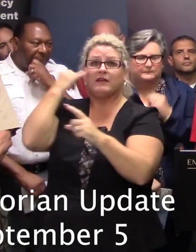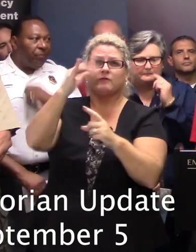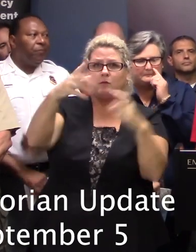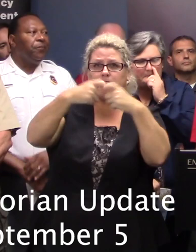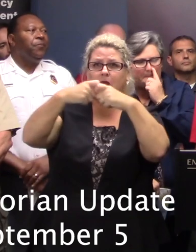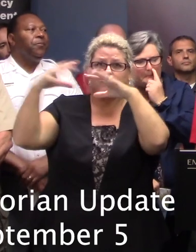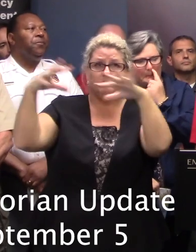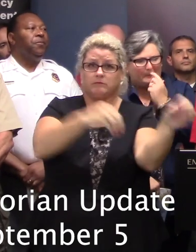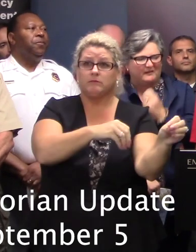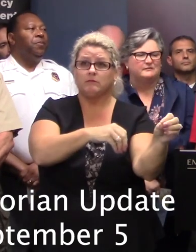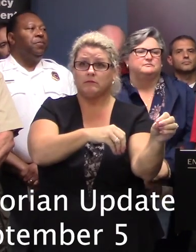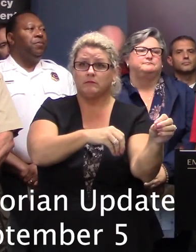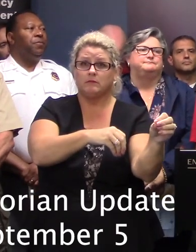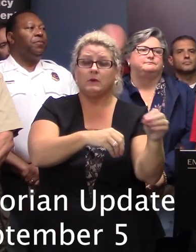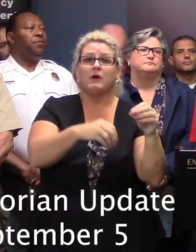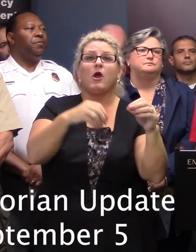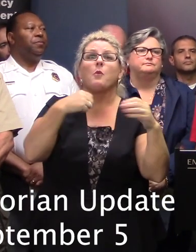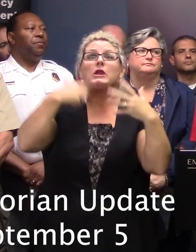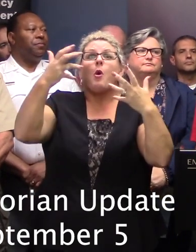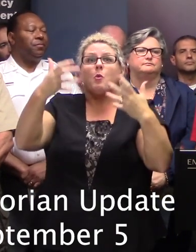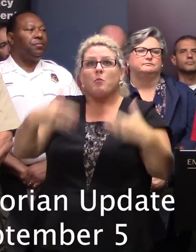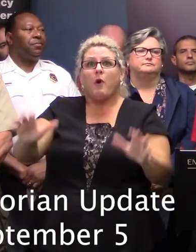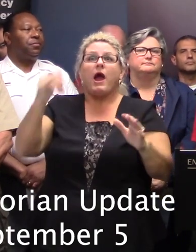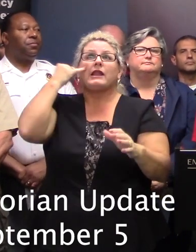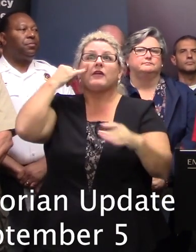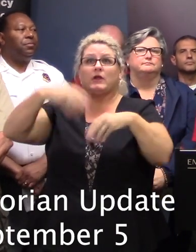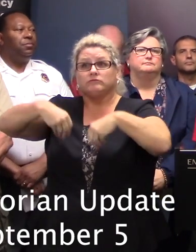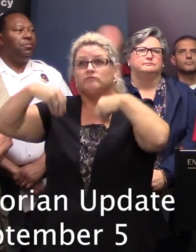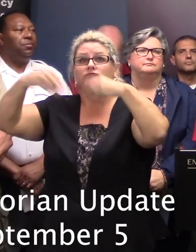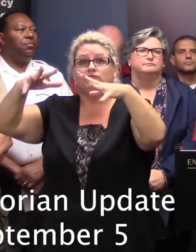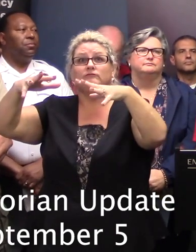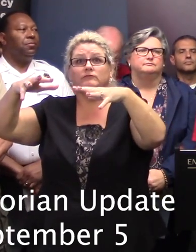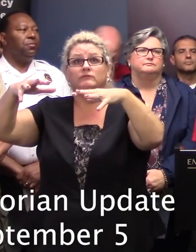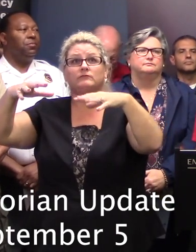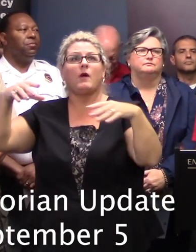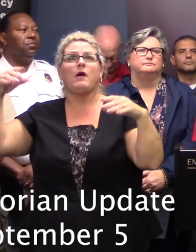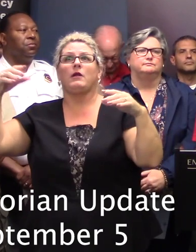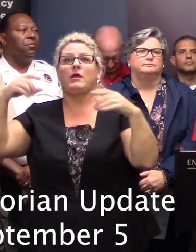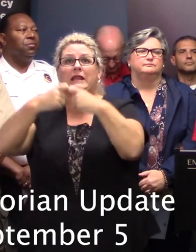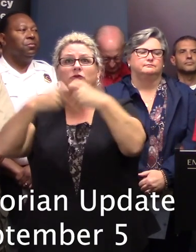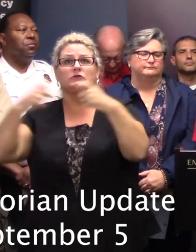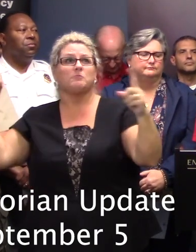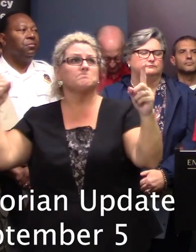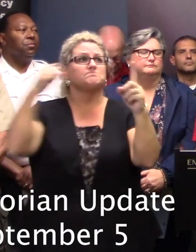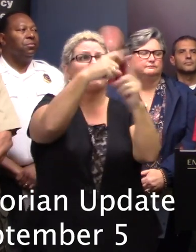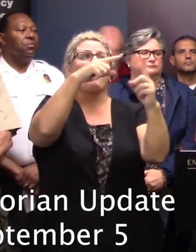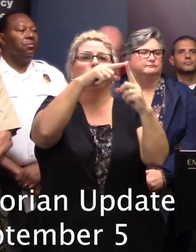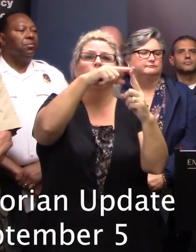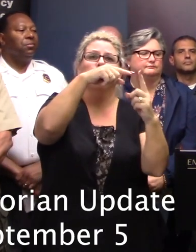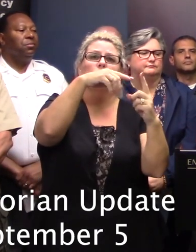there won't be a chance of electricity going back onto the power lines and potentially injuring a utility worker.